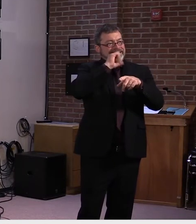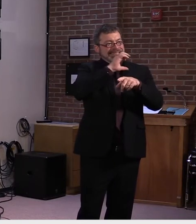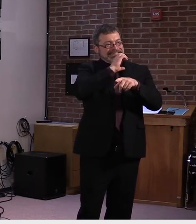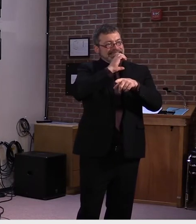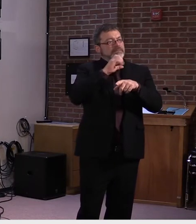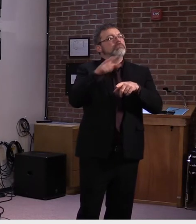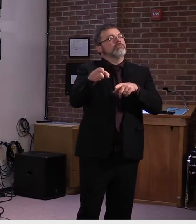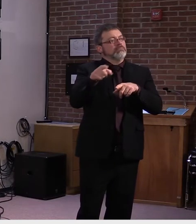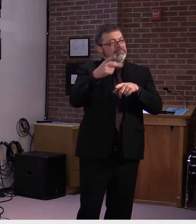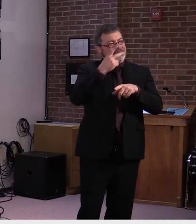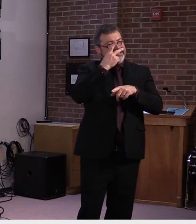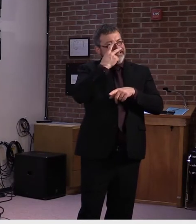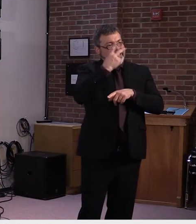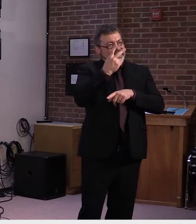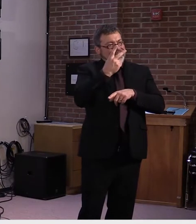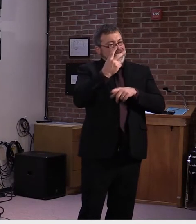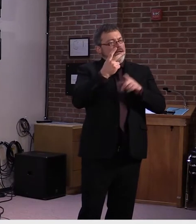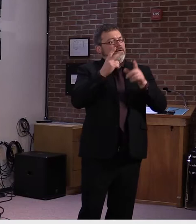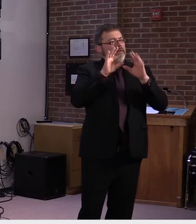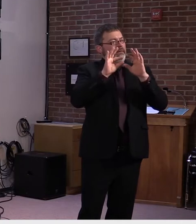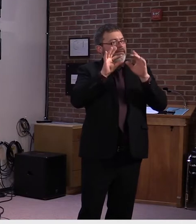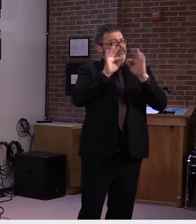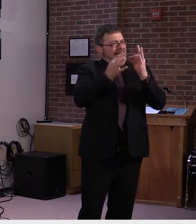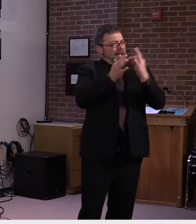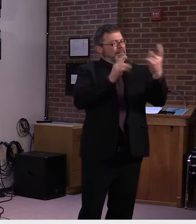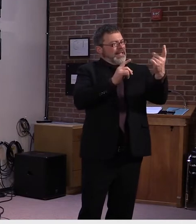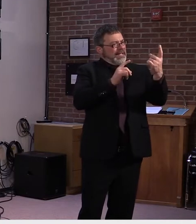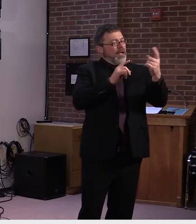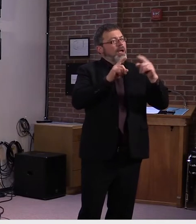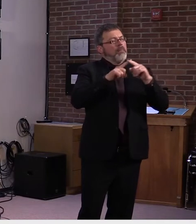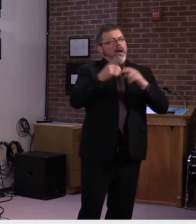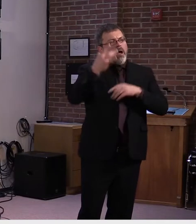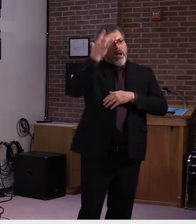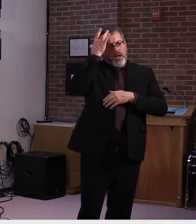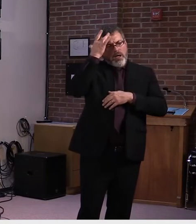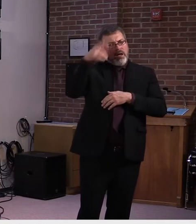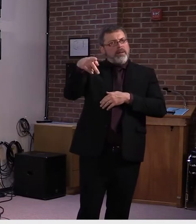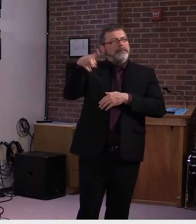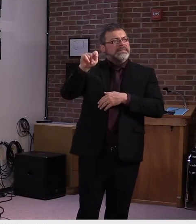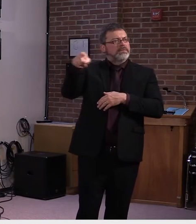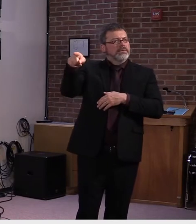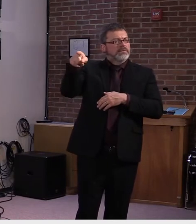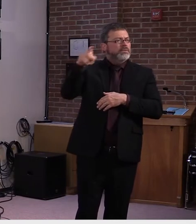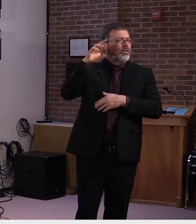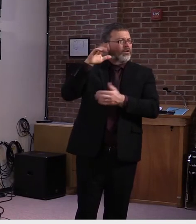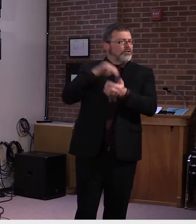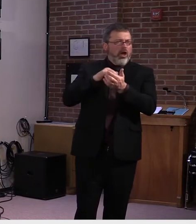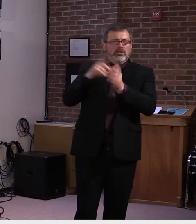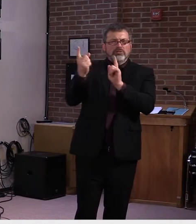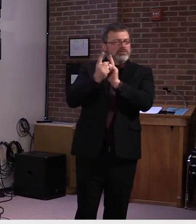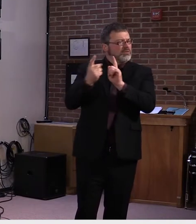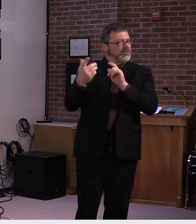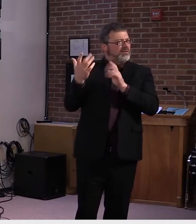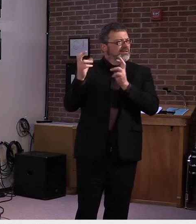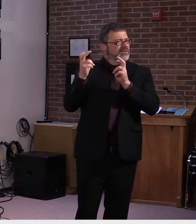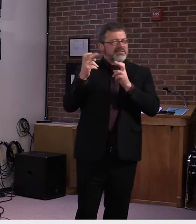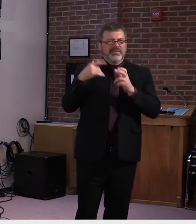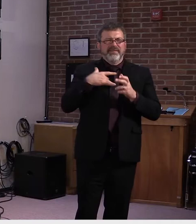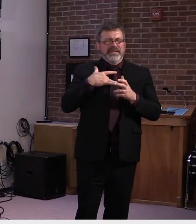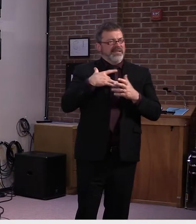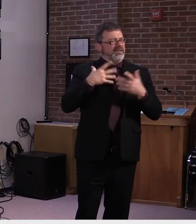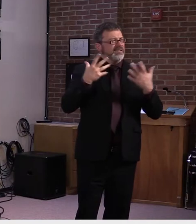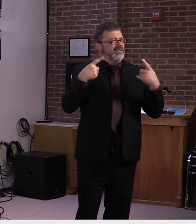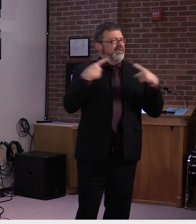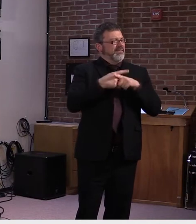50 years can't go and have breakfast with his wife. So I think families kind of want to know, you know, given that